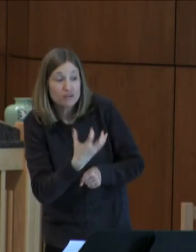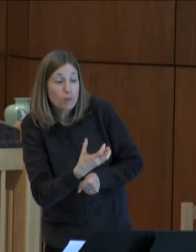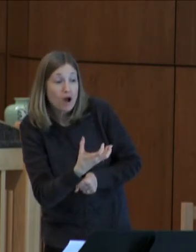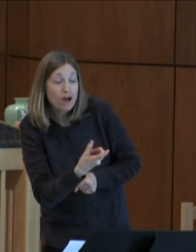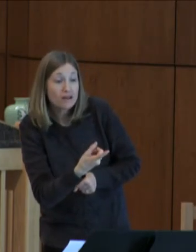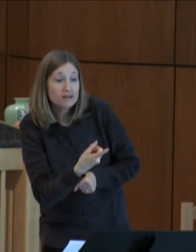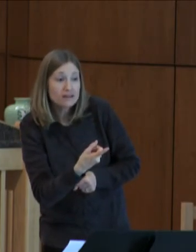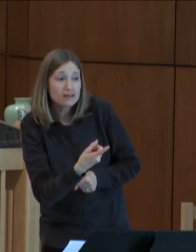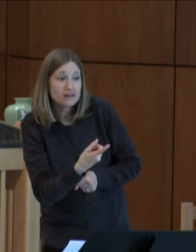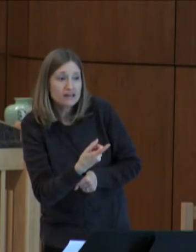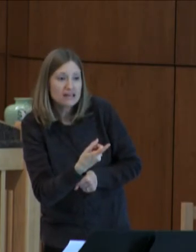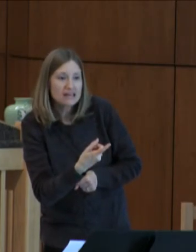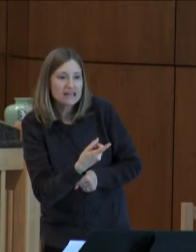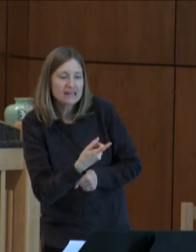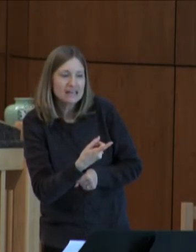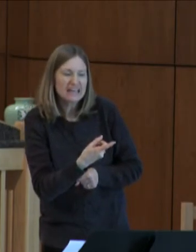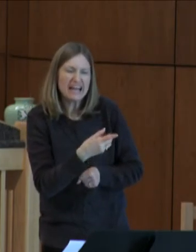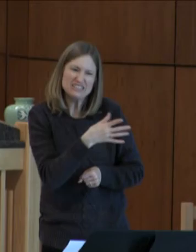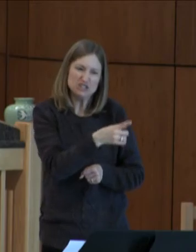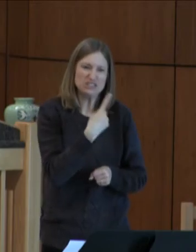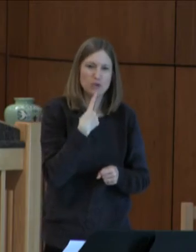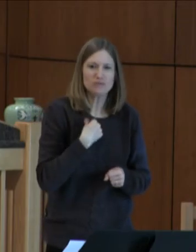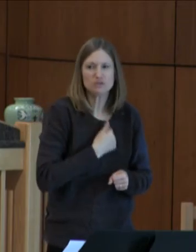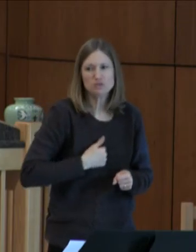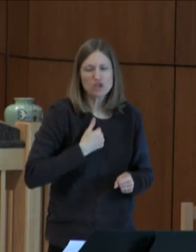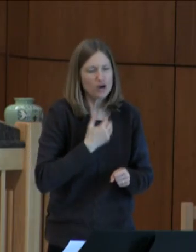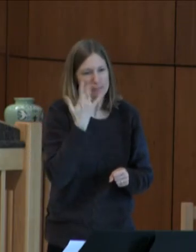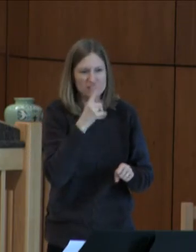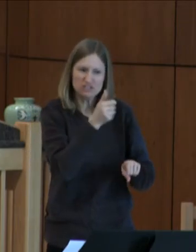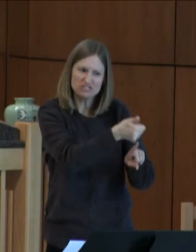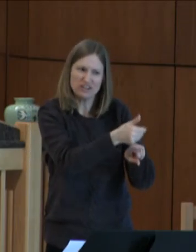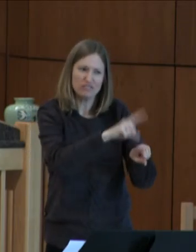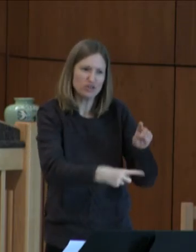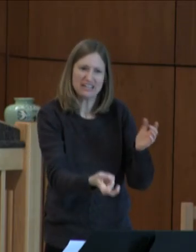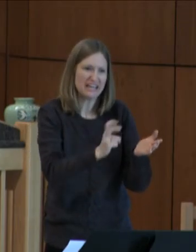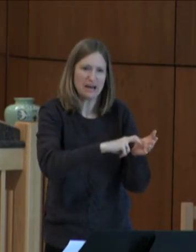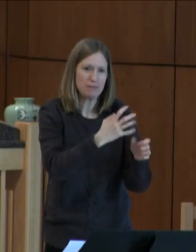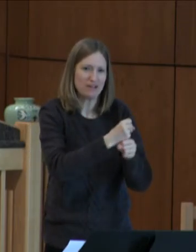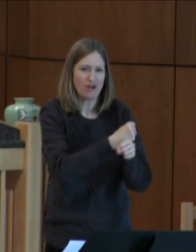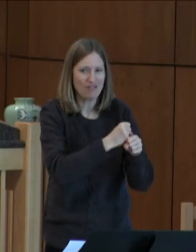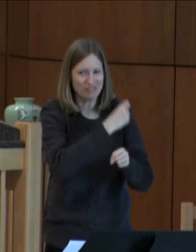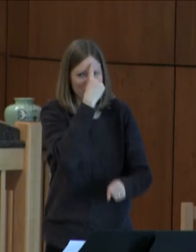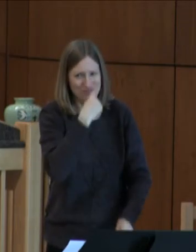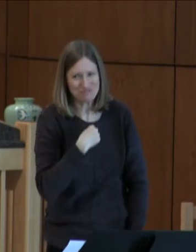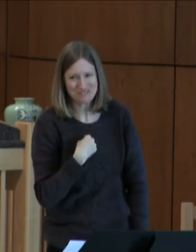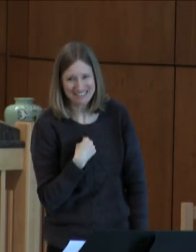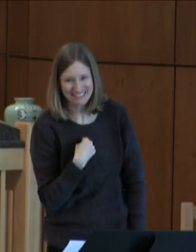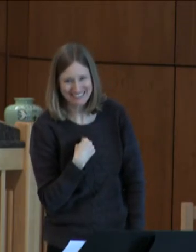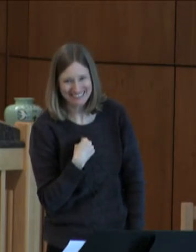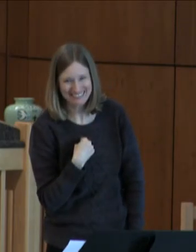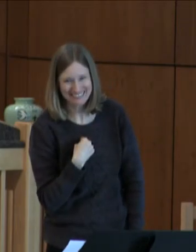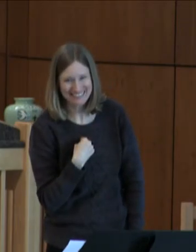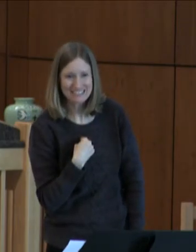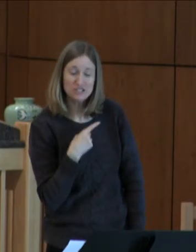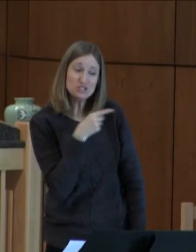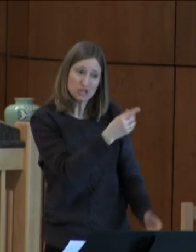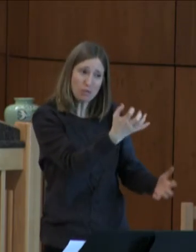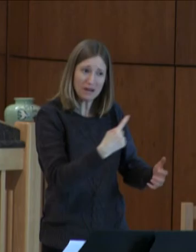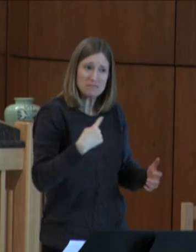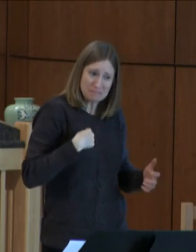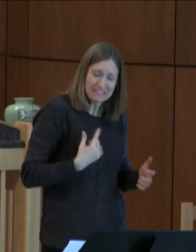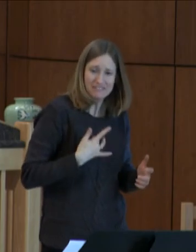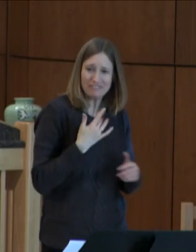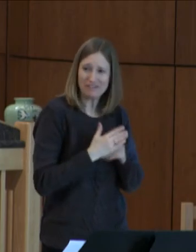And apologized for not being able to get up and get that for me. She wanted to make me feel